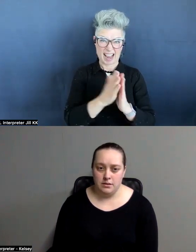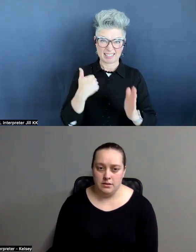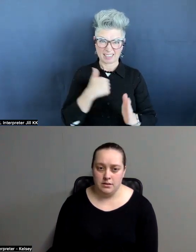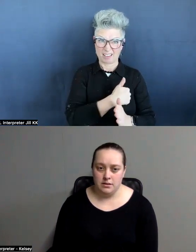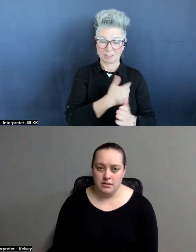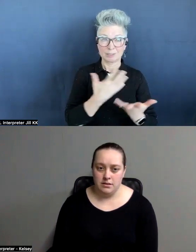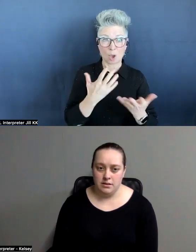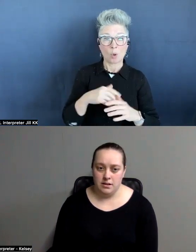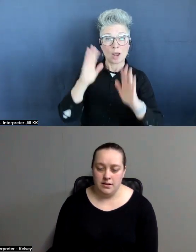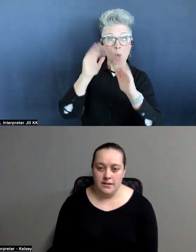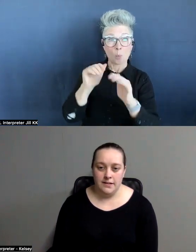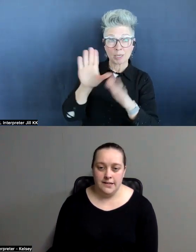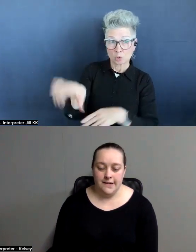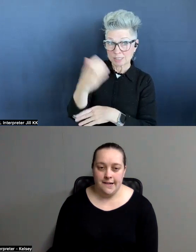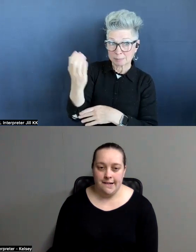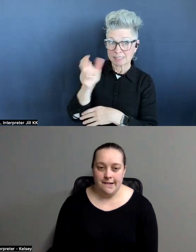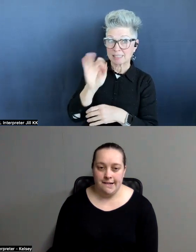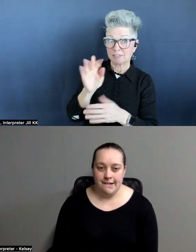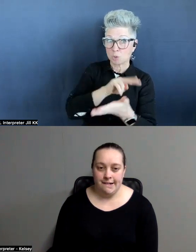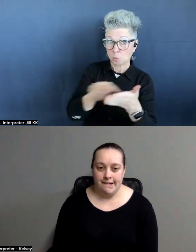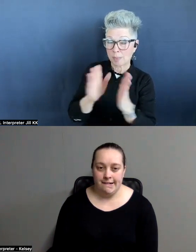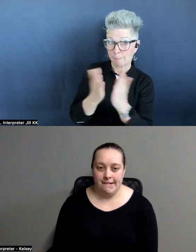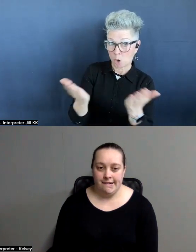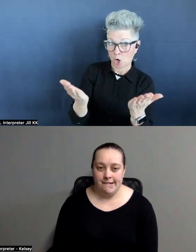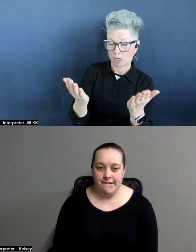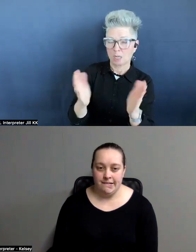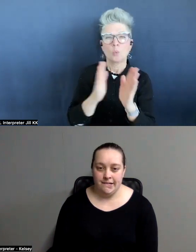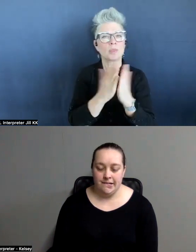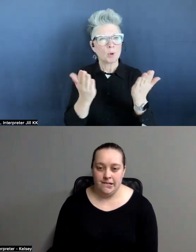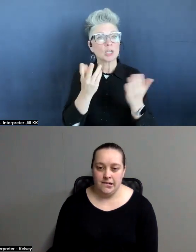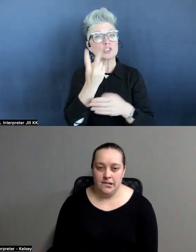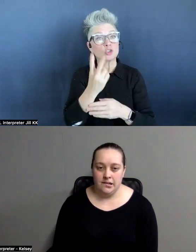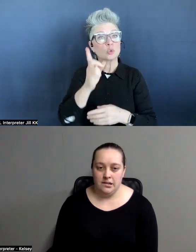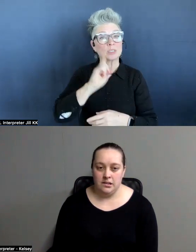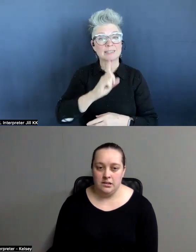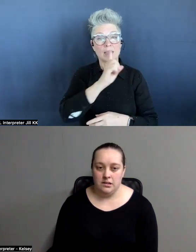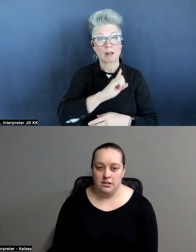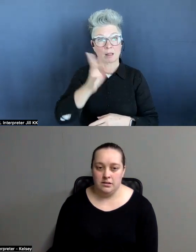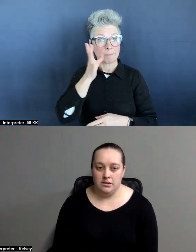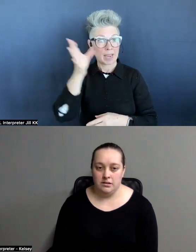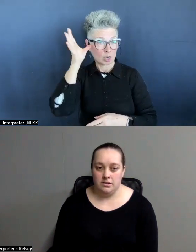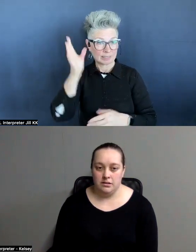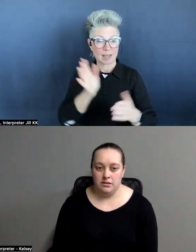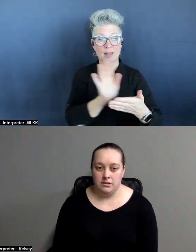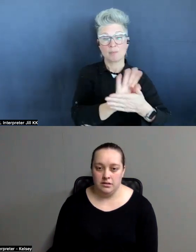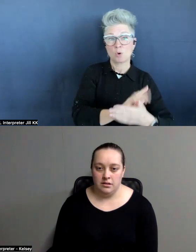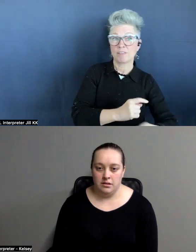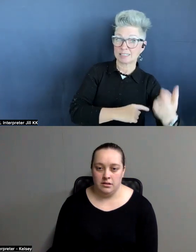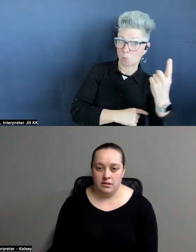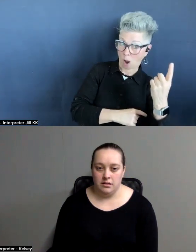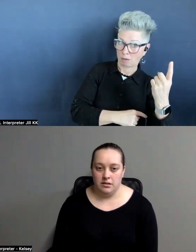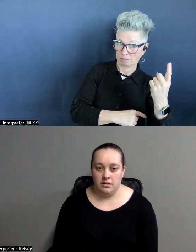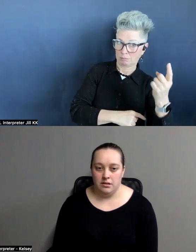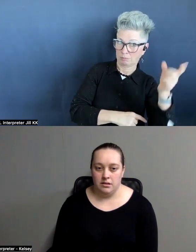if you've read the book, well, in the, in the book, it's two single parents in the movie. It's just one single parent and the other guy's just single.